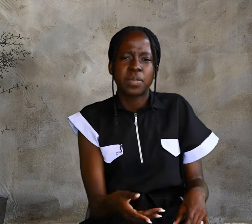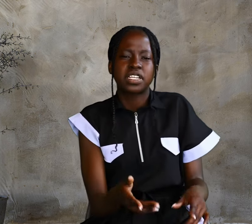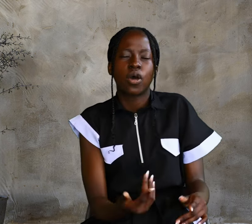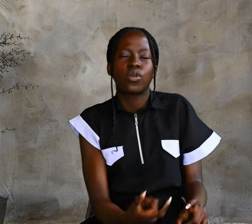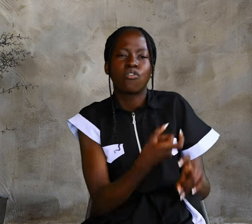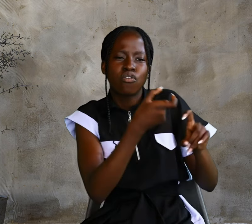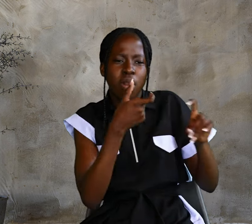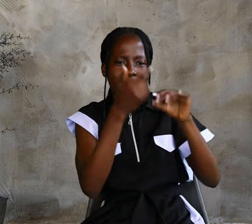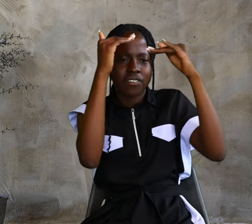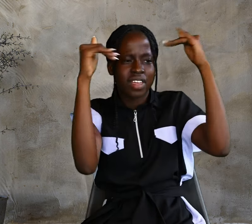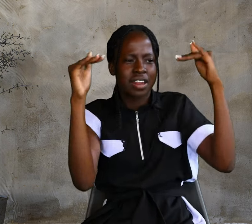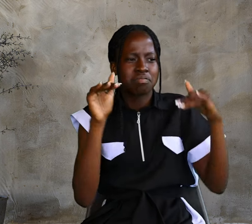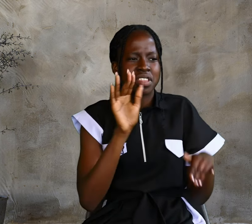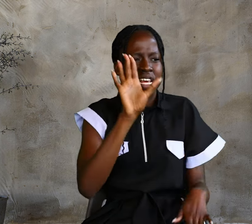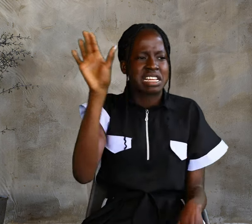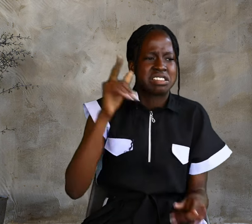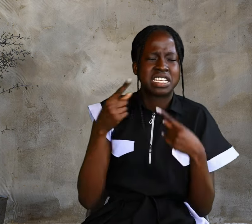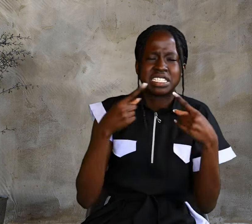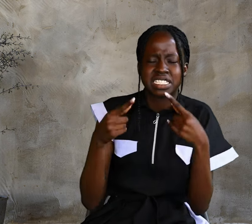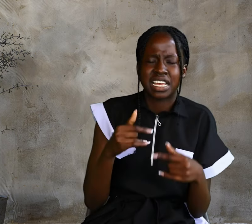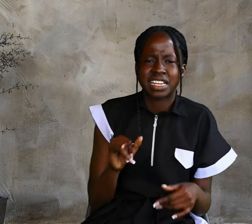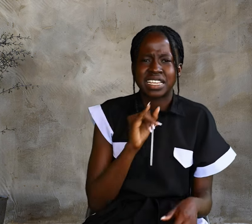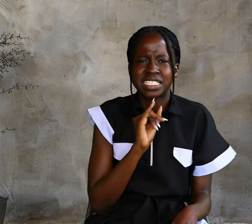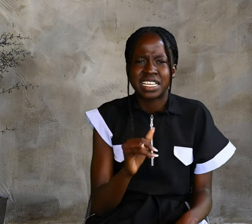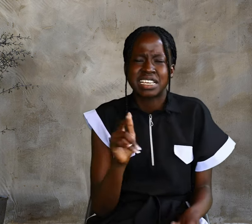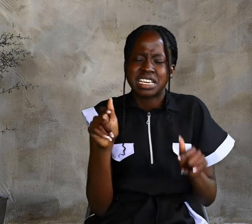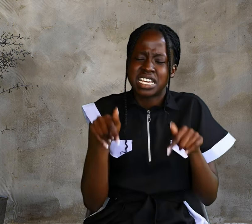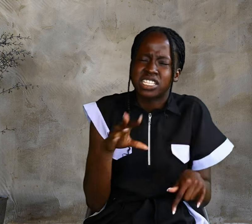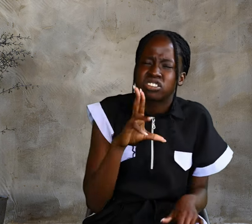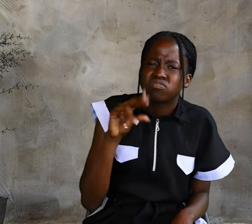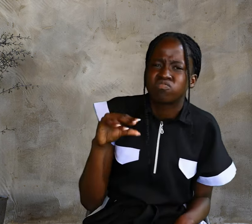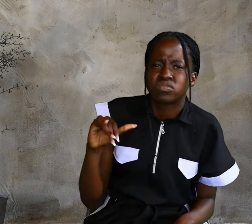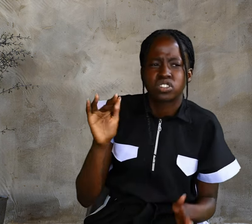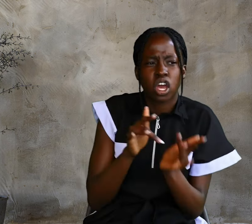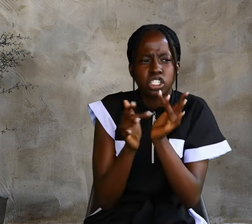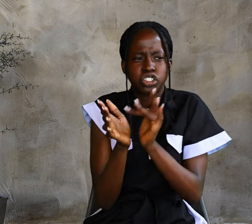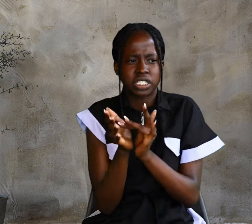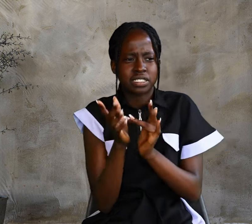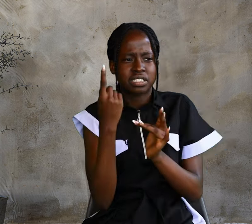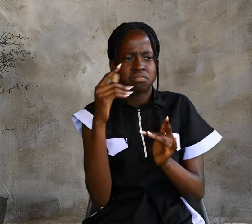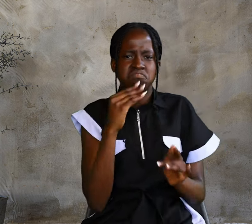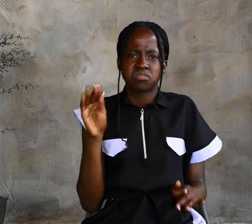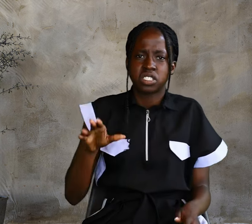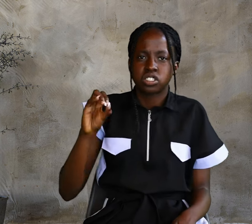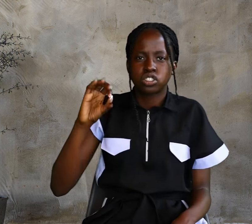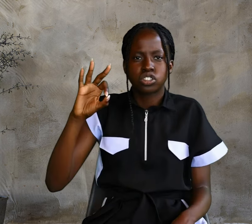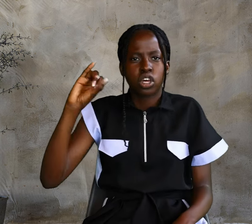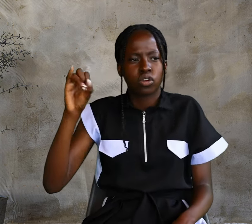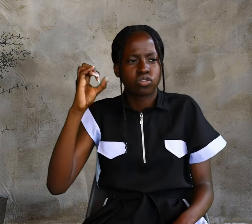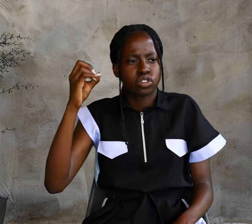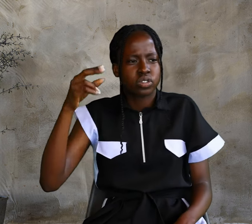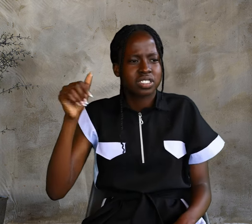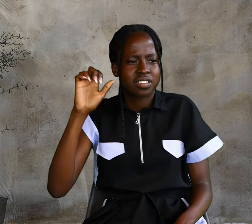down from heaven. They said, Is this not Jesus, the son of Joseph,